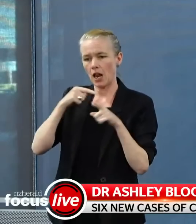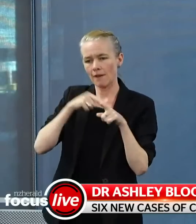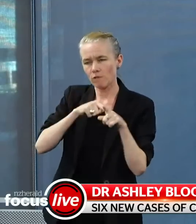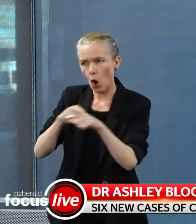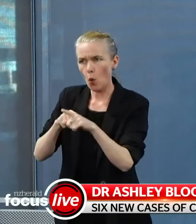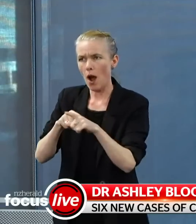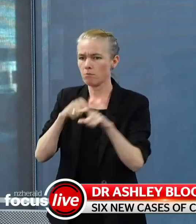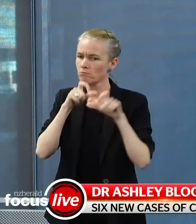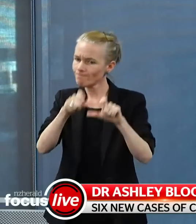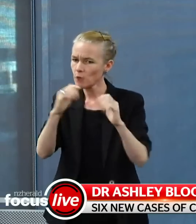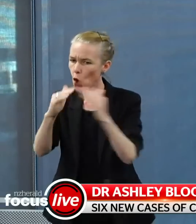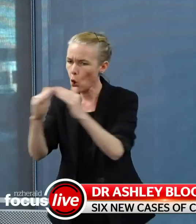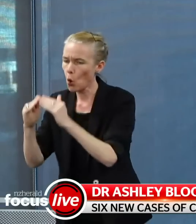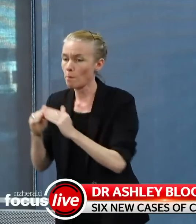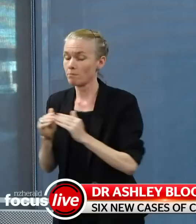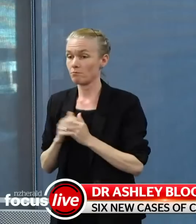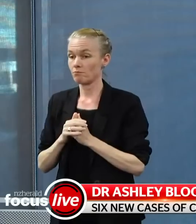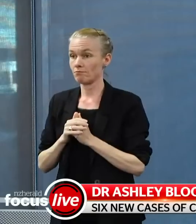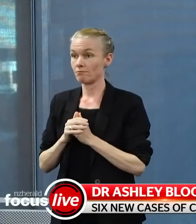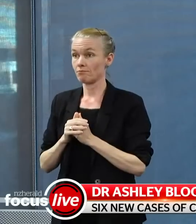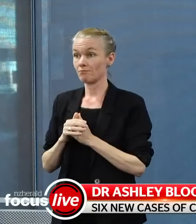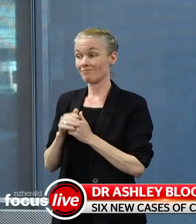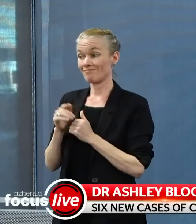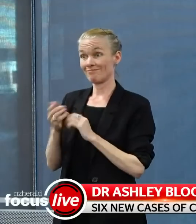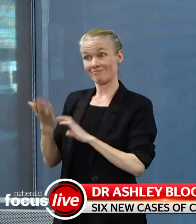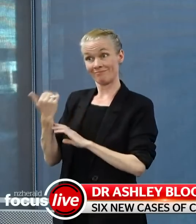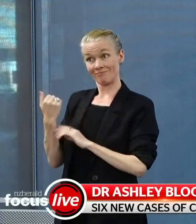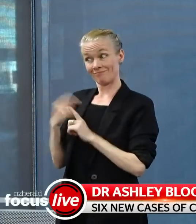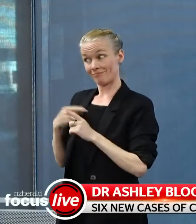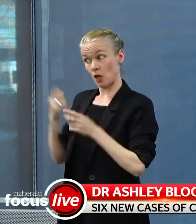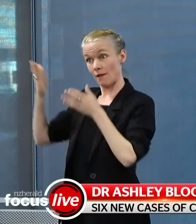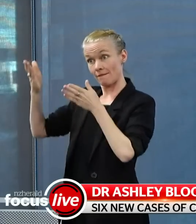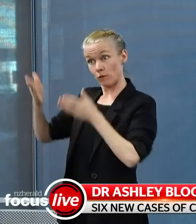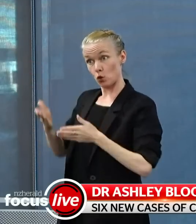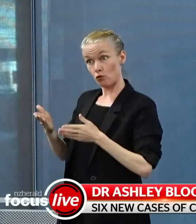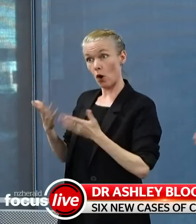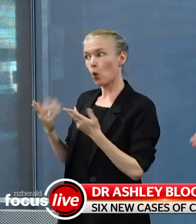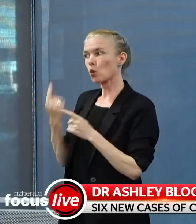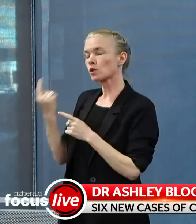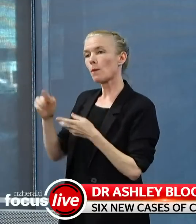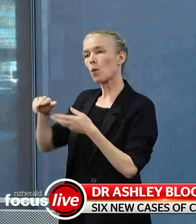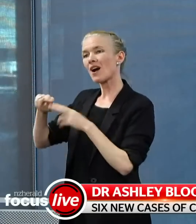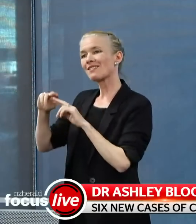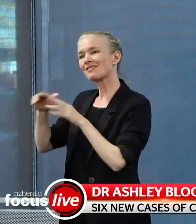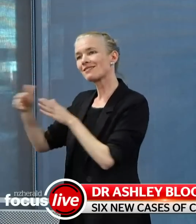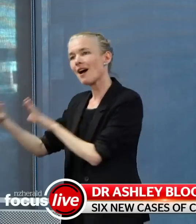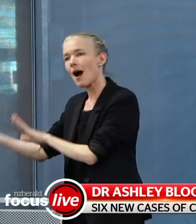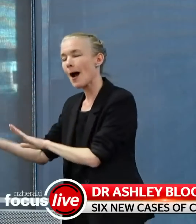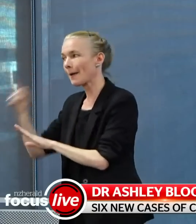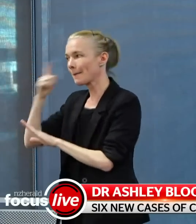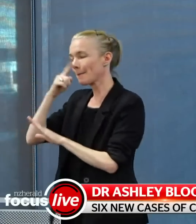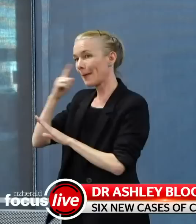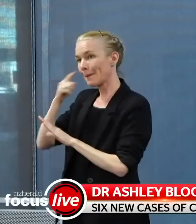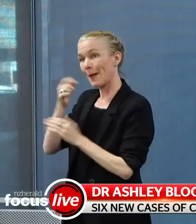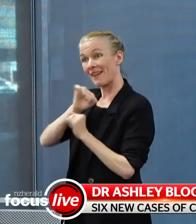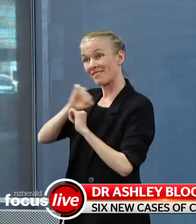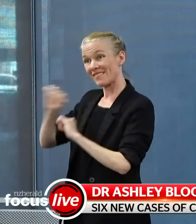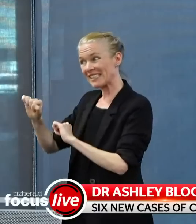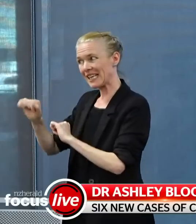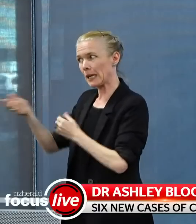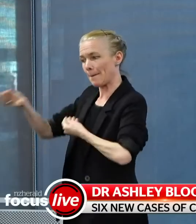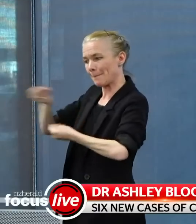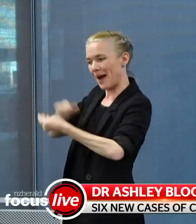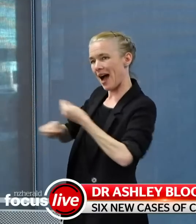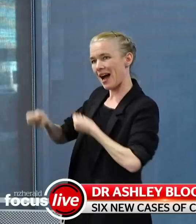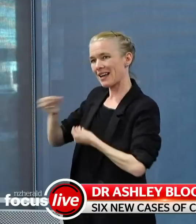grouping here that's appeared around this bereavement is the only sort of additional sort of tentacle out from the Mount